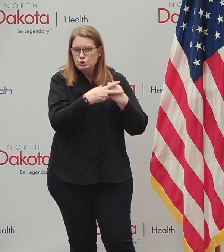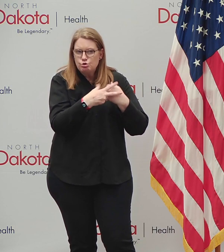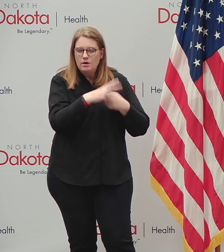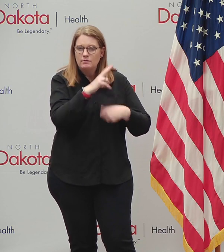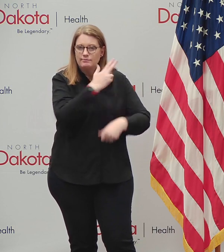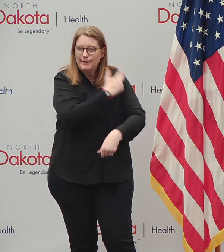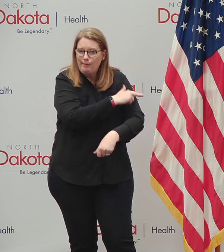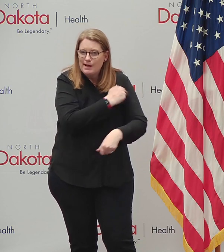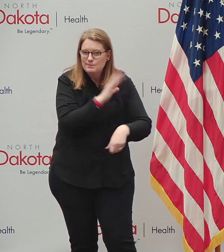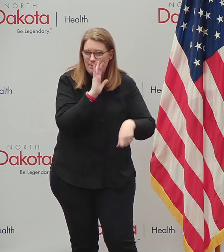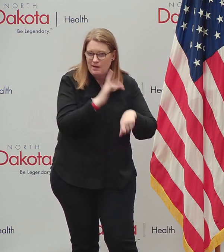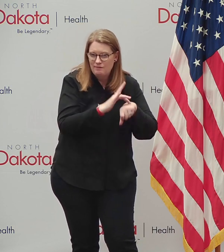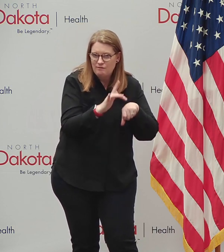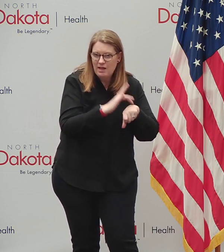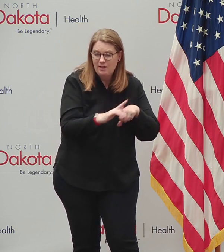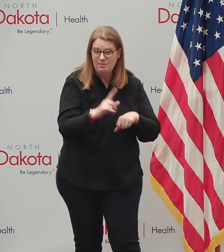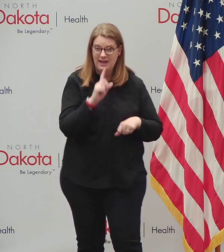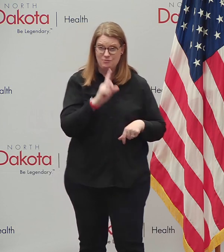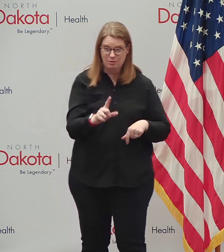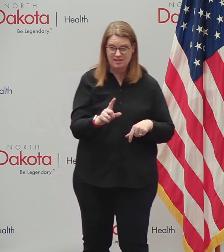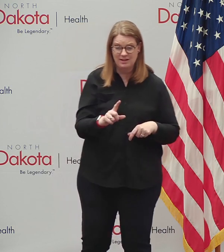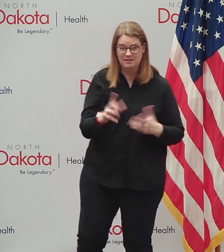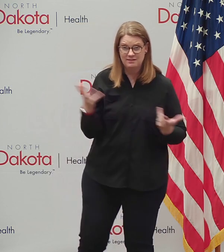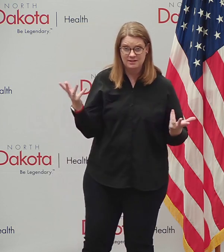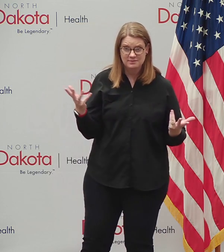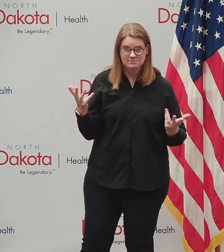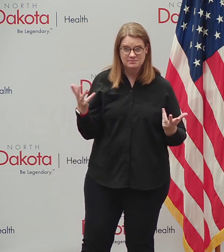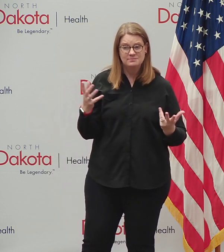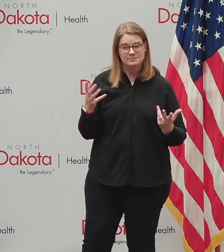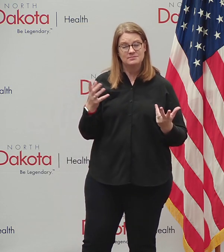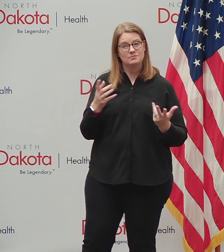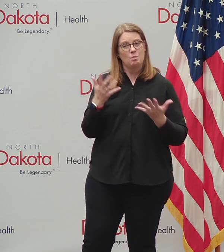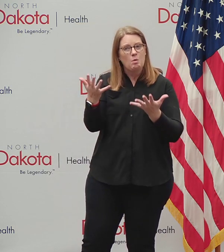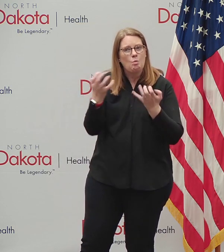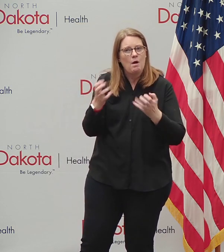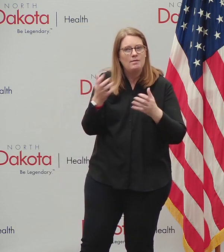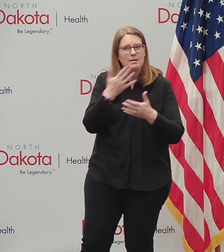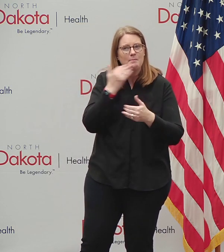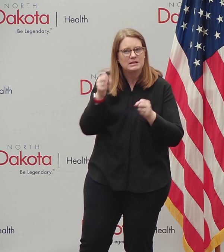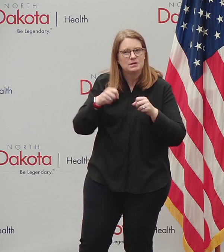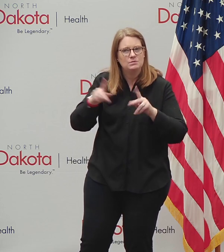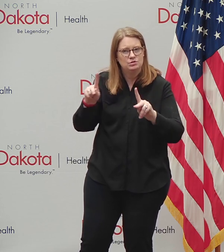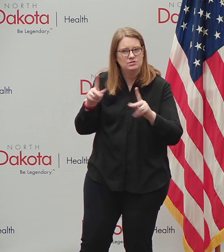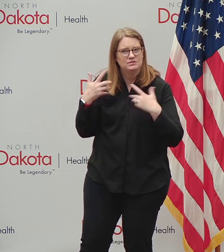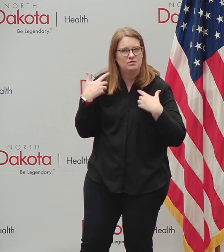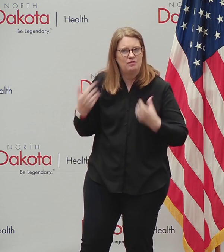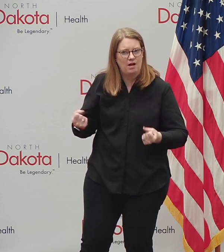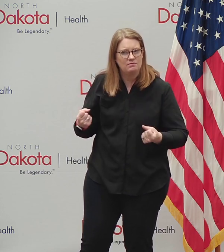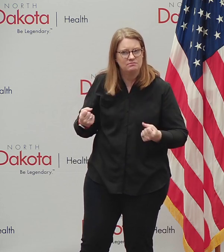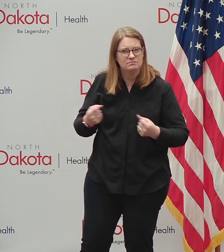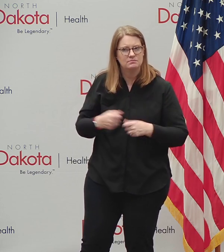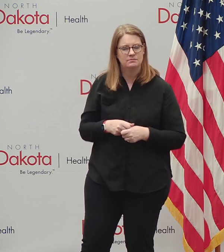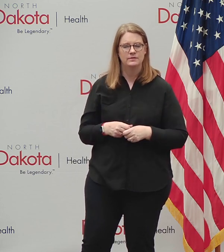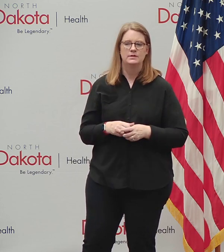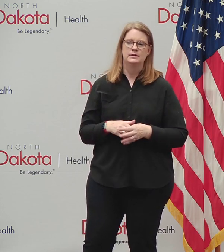everybody the best opportunity they can to survive COVID if they do contract it.